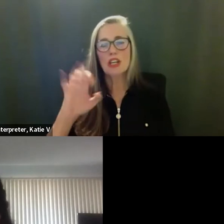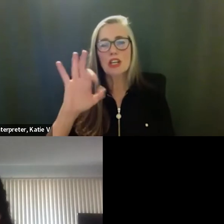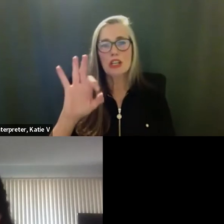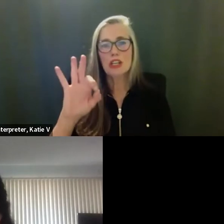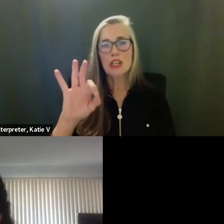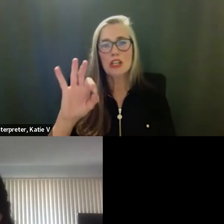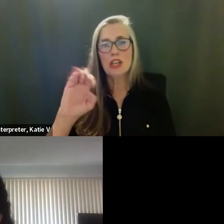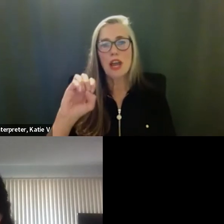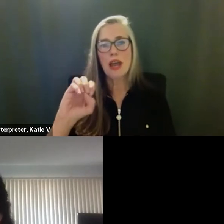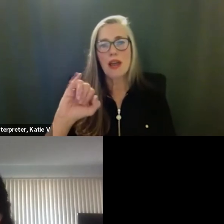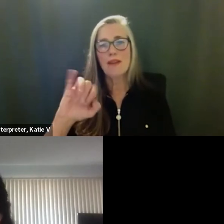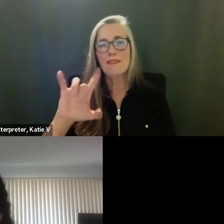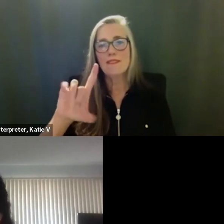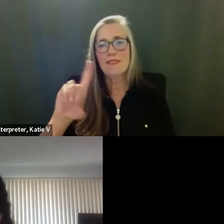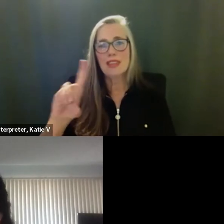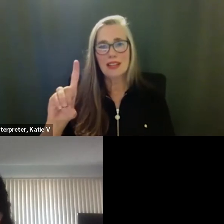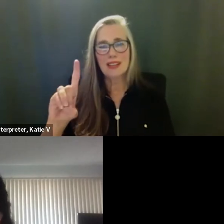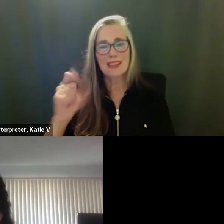Okay.